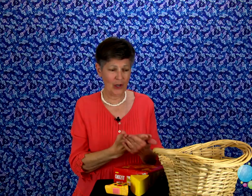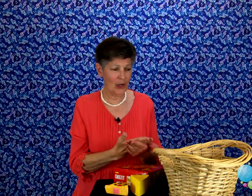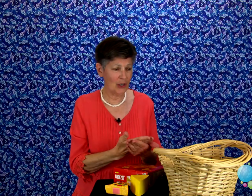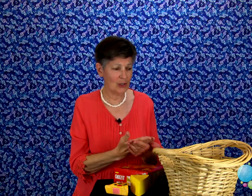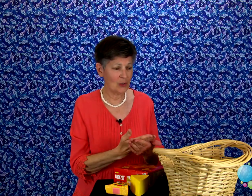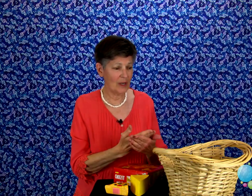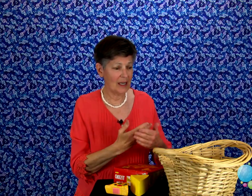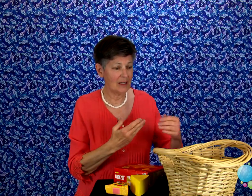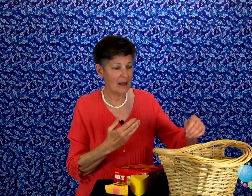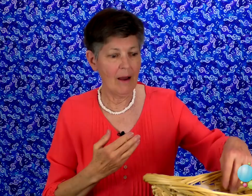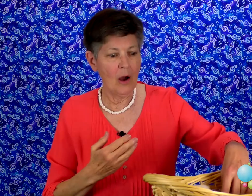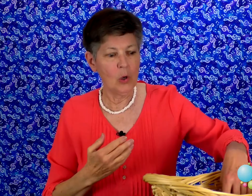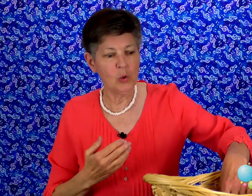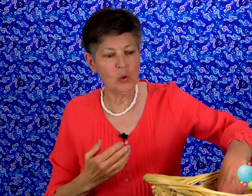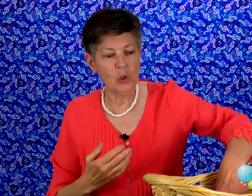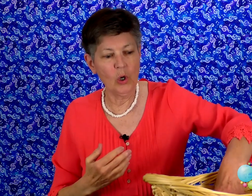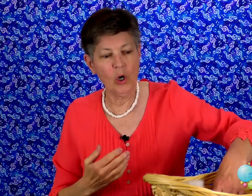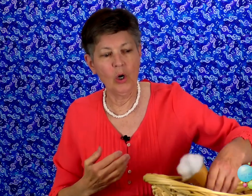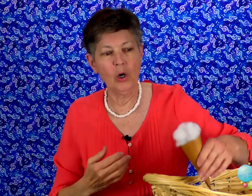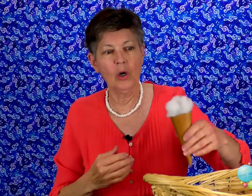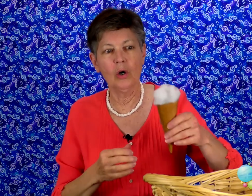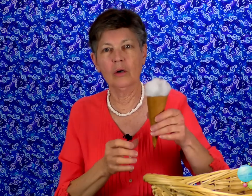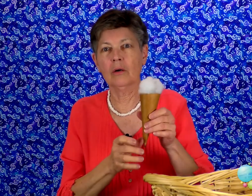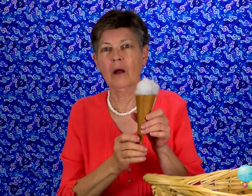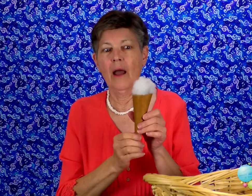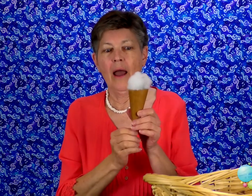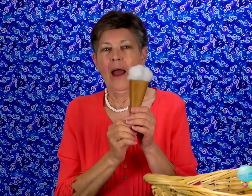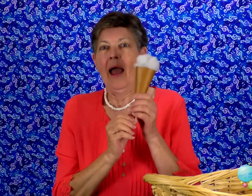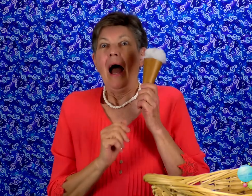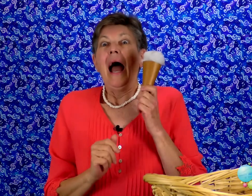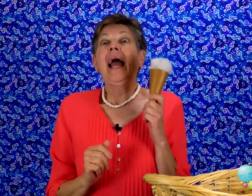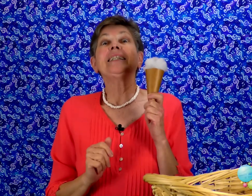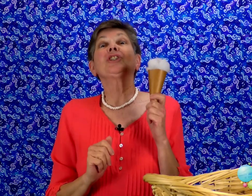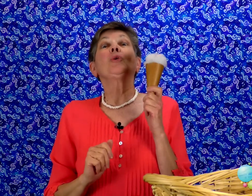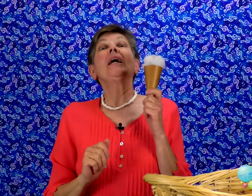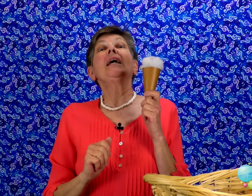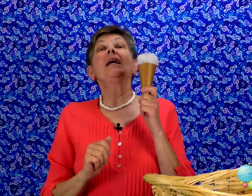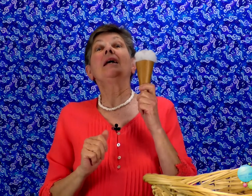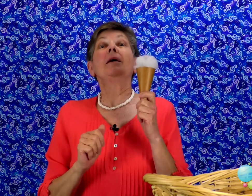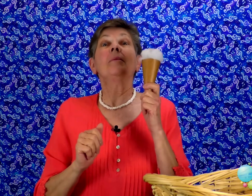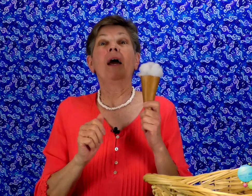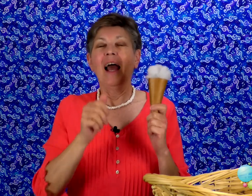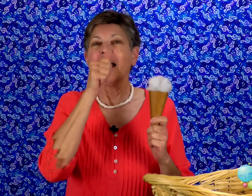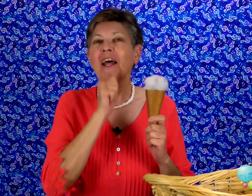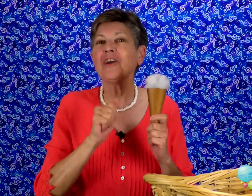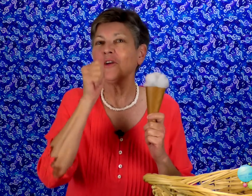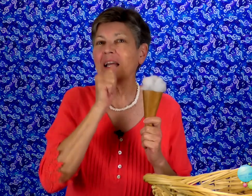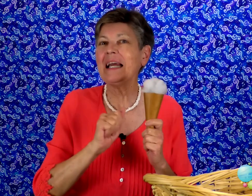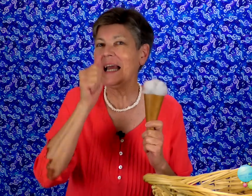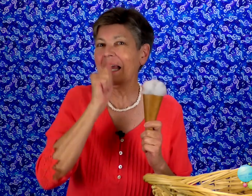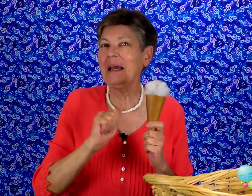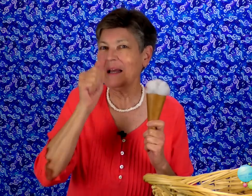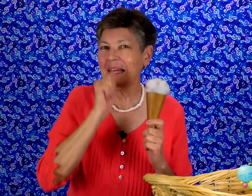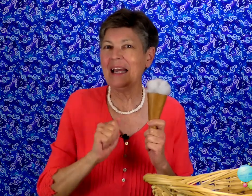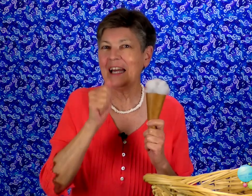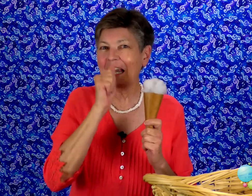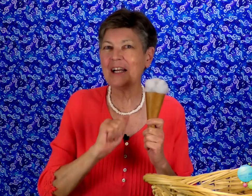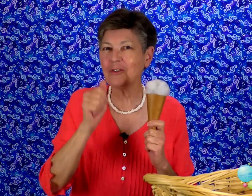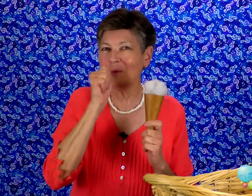good treat Oh, ice cream Like you're eating an ice cream